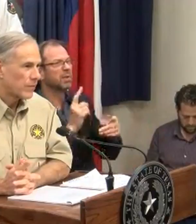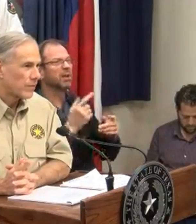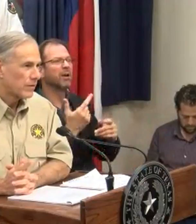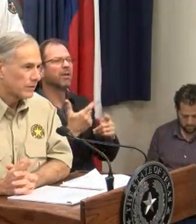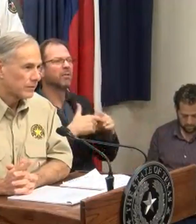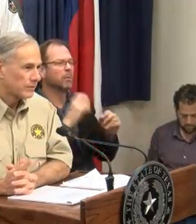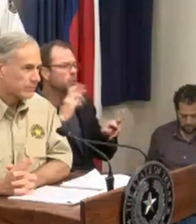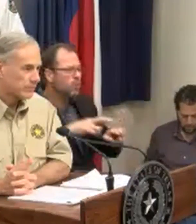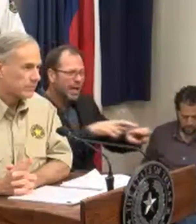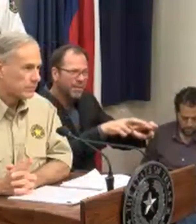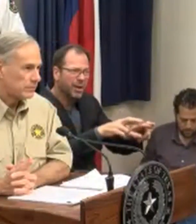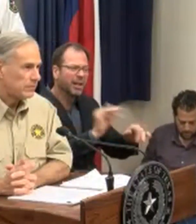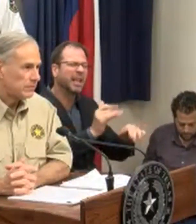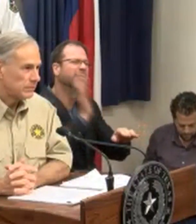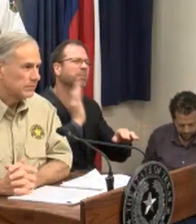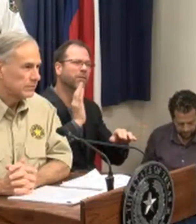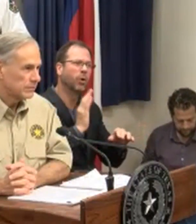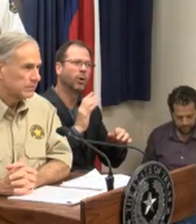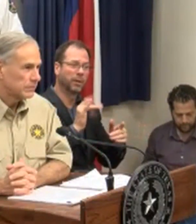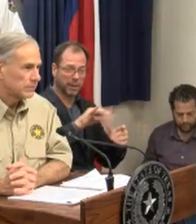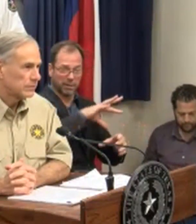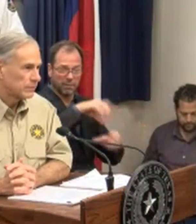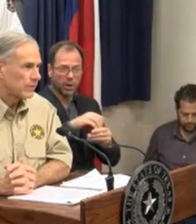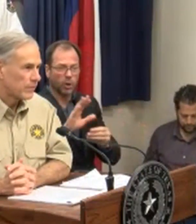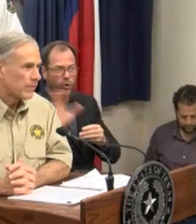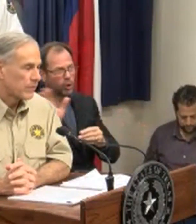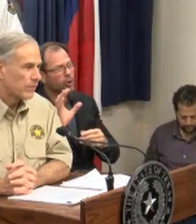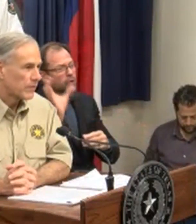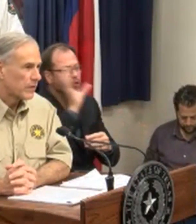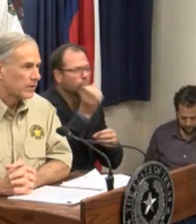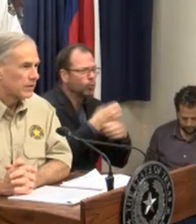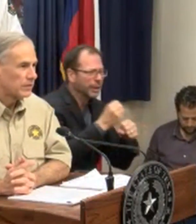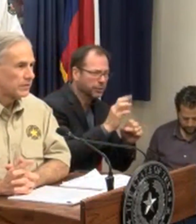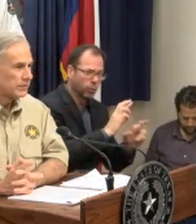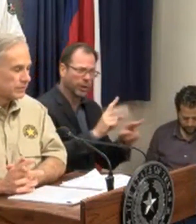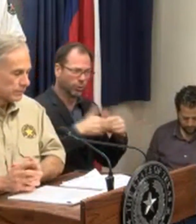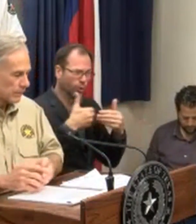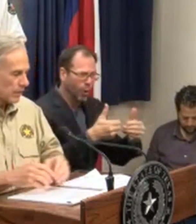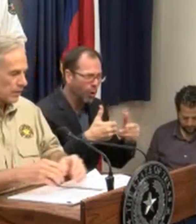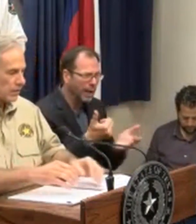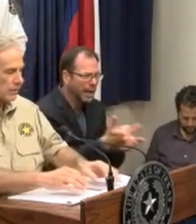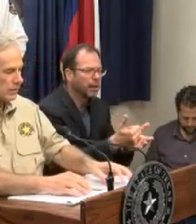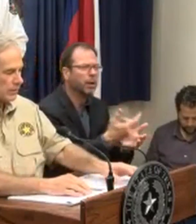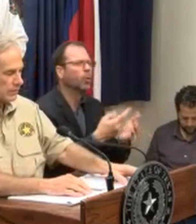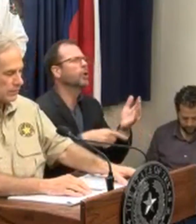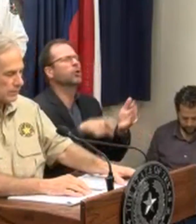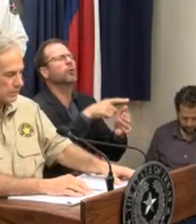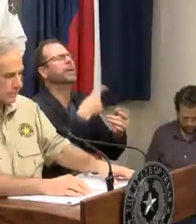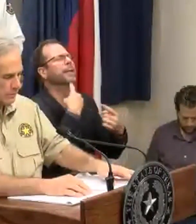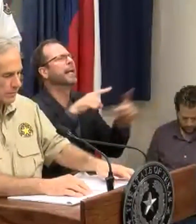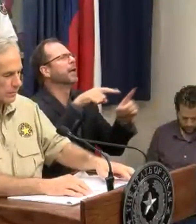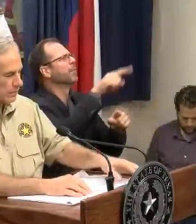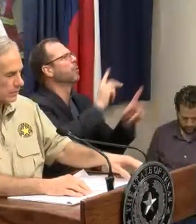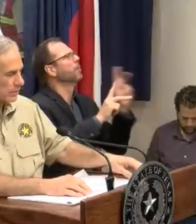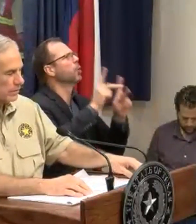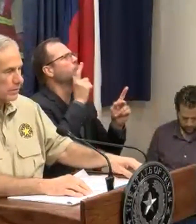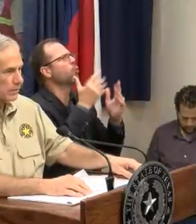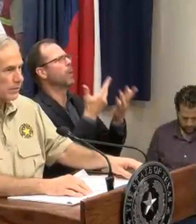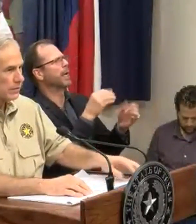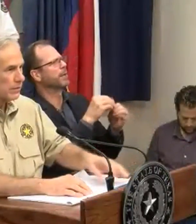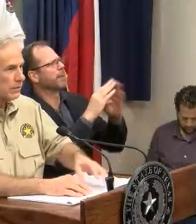and as that pertains to your search and rescue crews ready to mobilize? What would you say to those people who are in their homes and